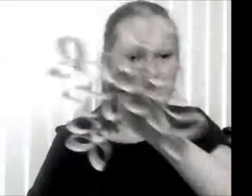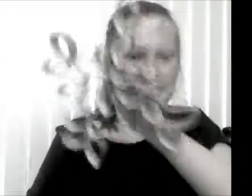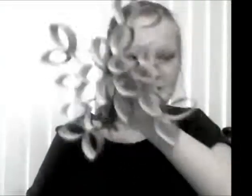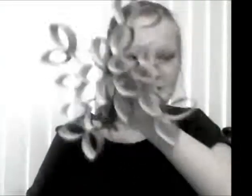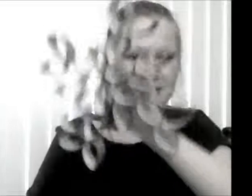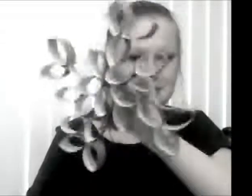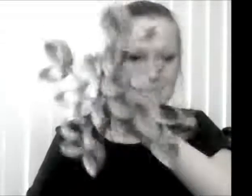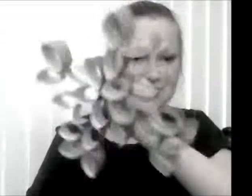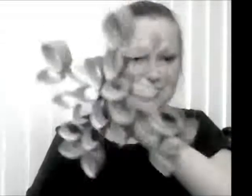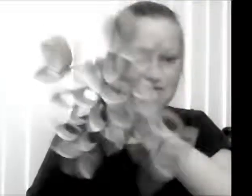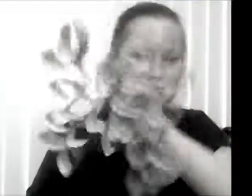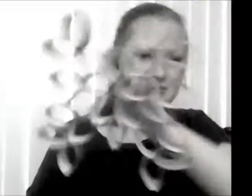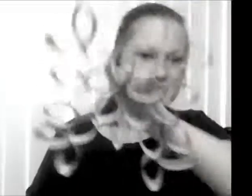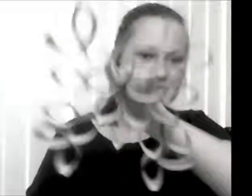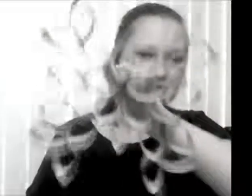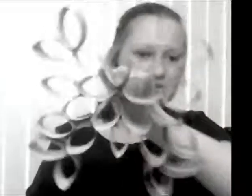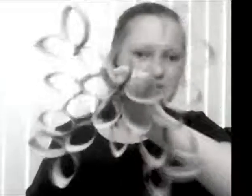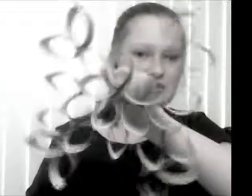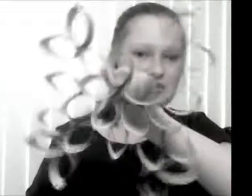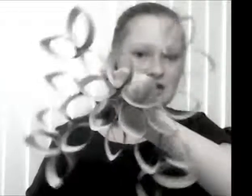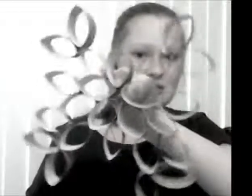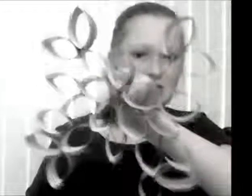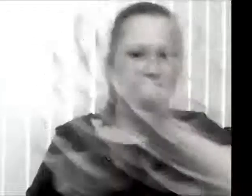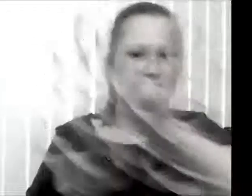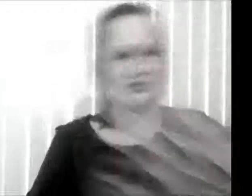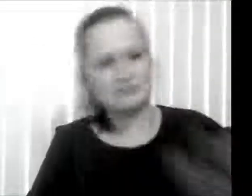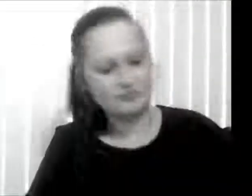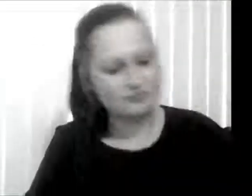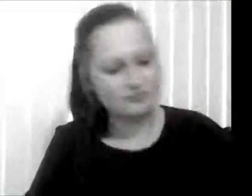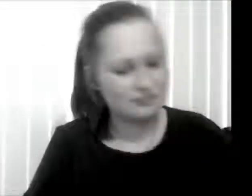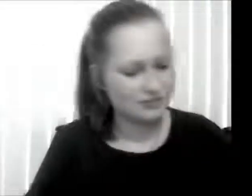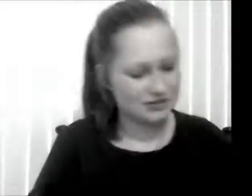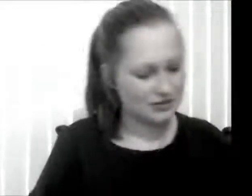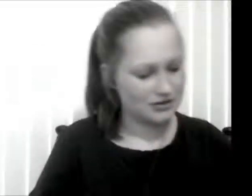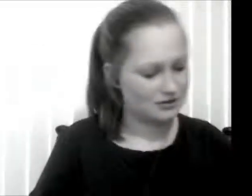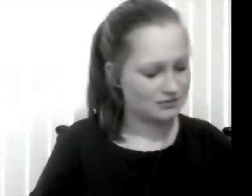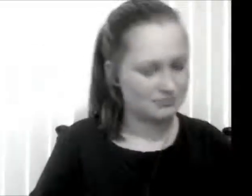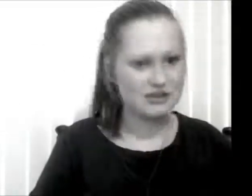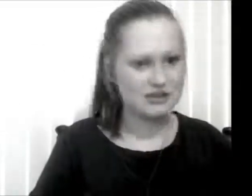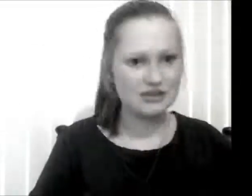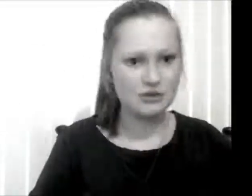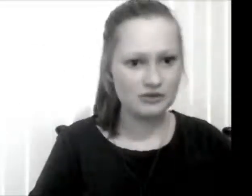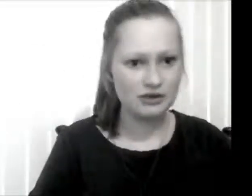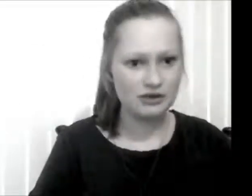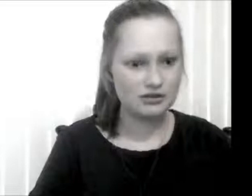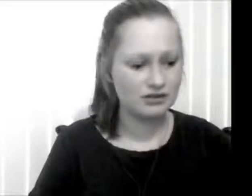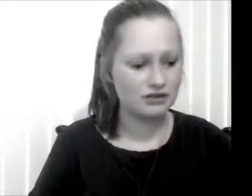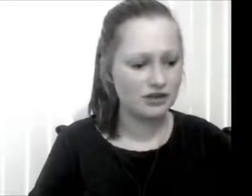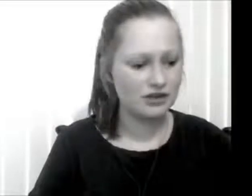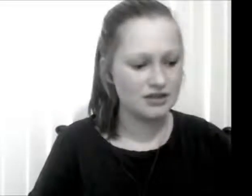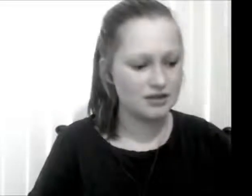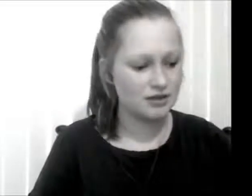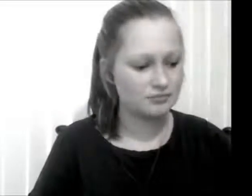Like I spent a long time thinking about this because it's actually quite fun. And if you guys um